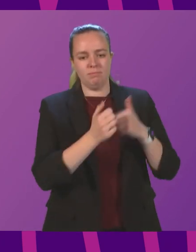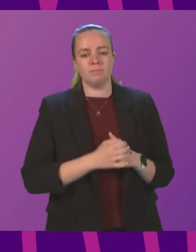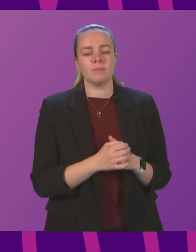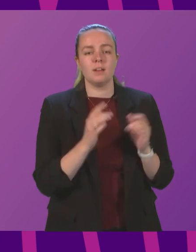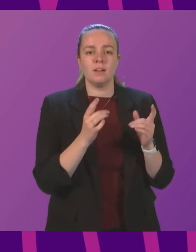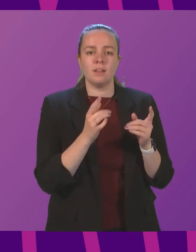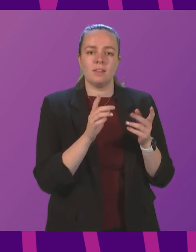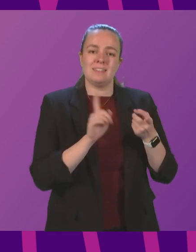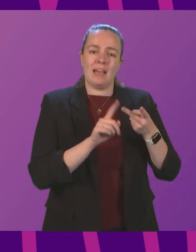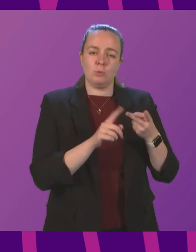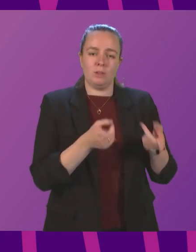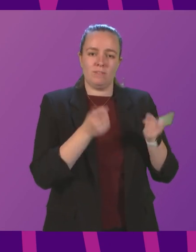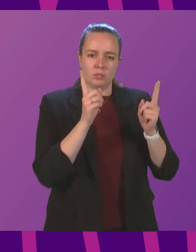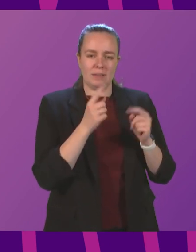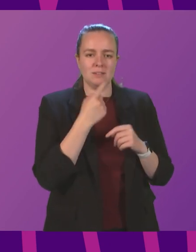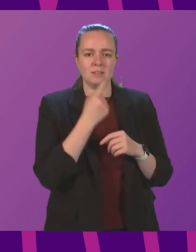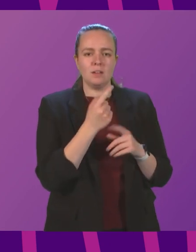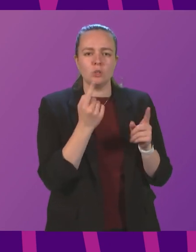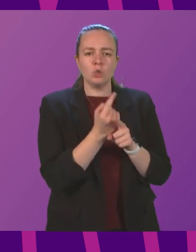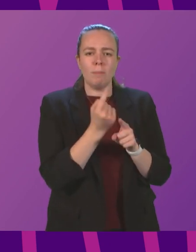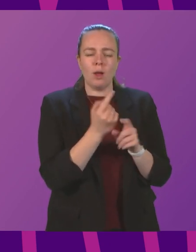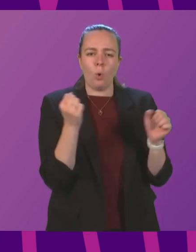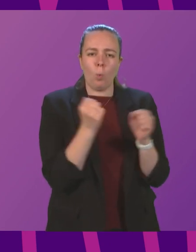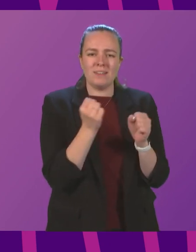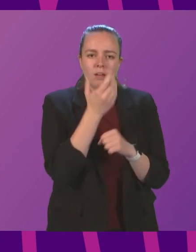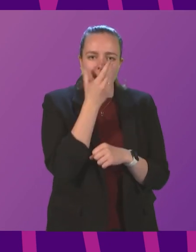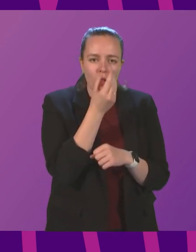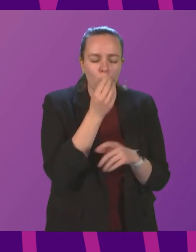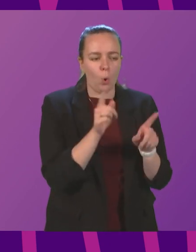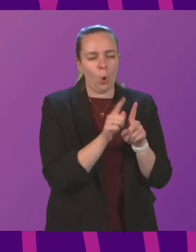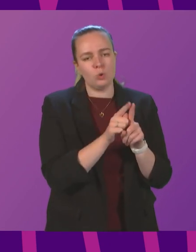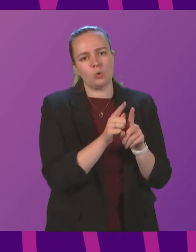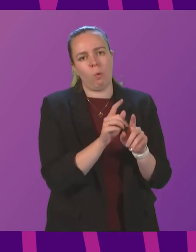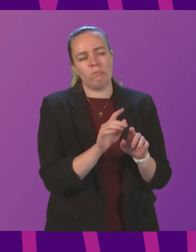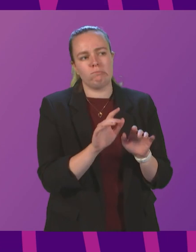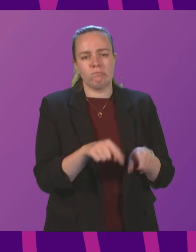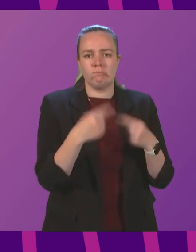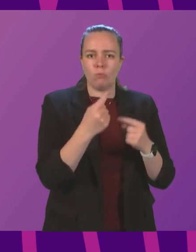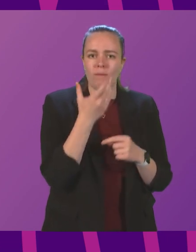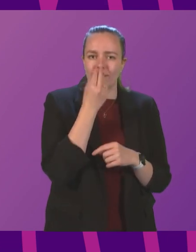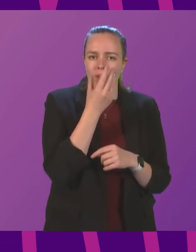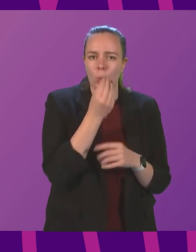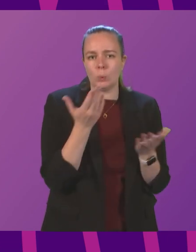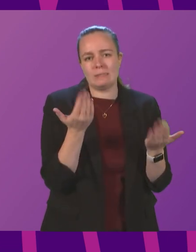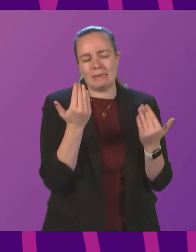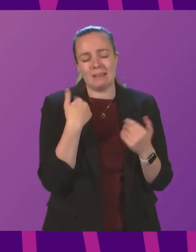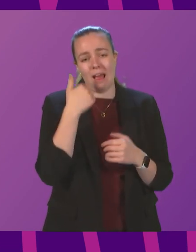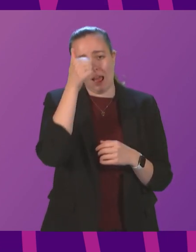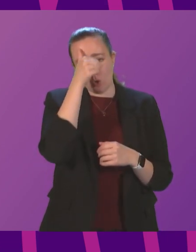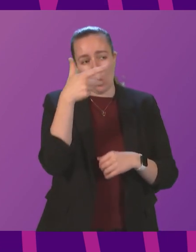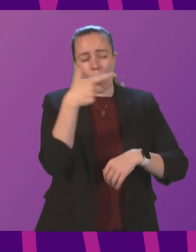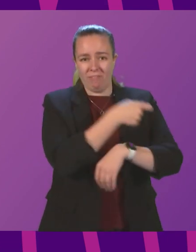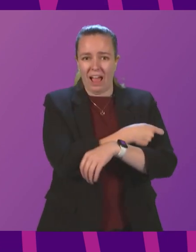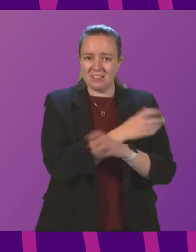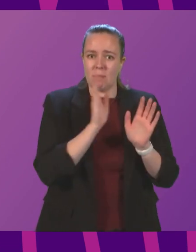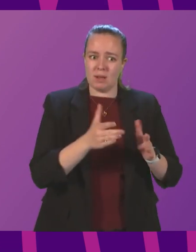referred in his statement to concerns about winter flu and the pressures of the flu season. And roll-out of the flu vaccine must be faster if we are